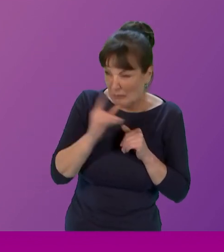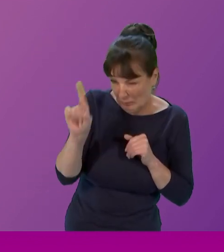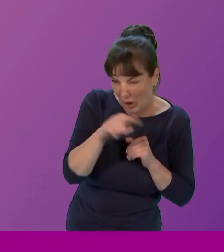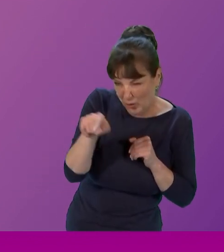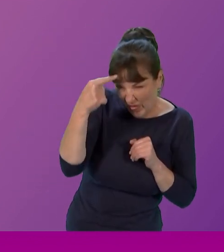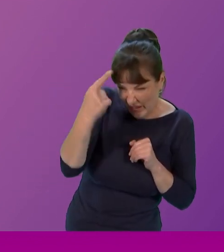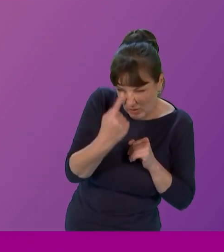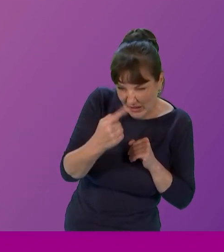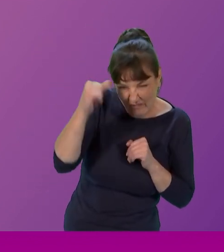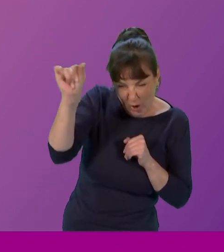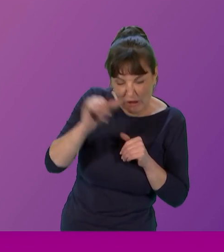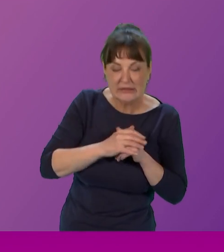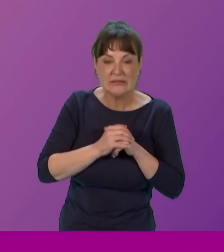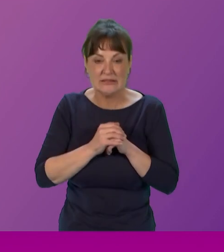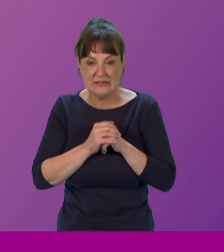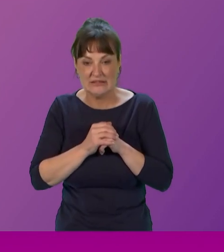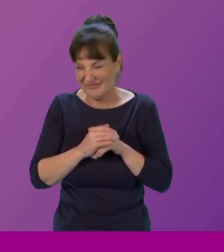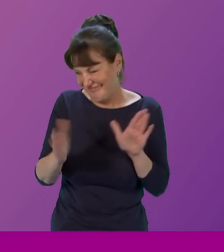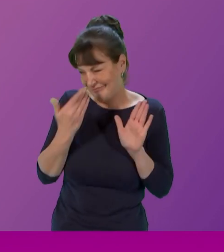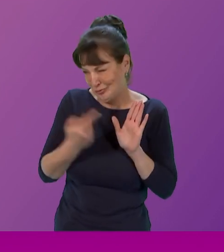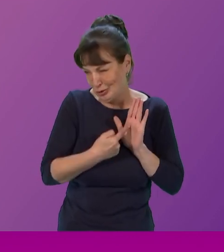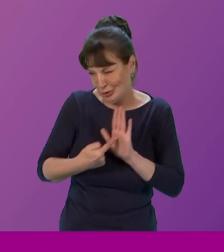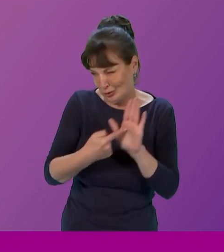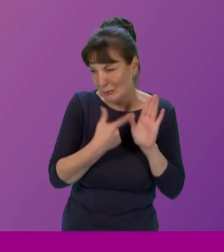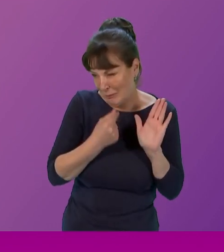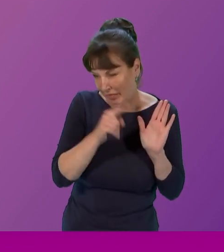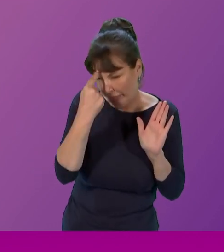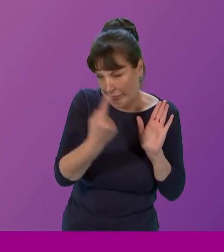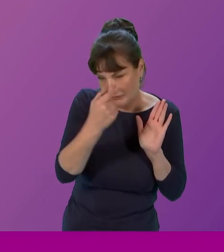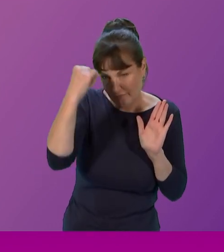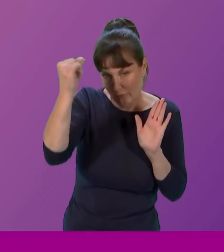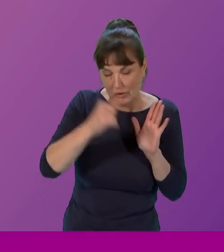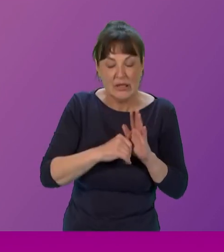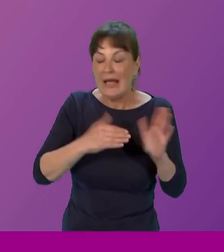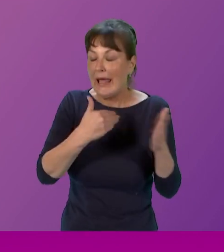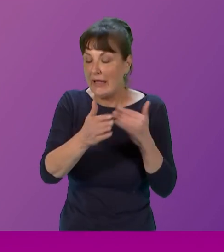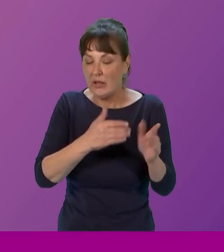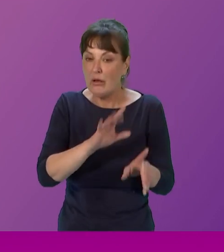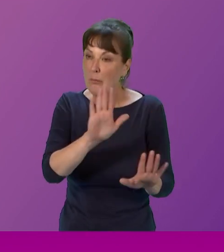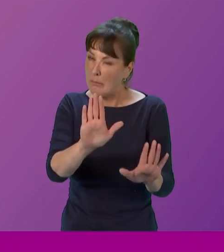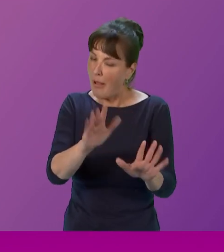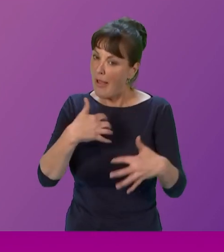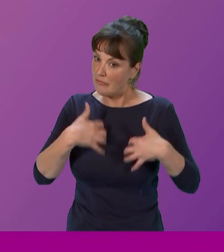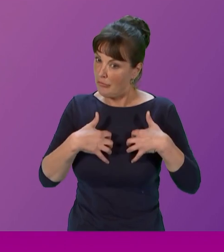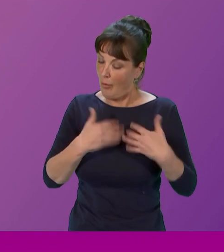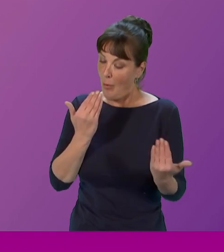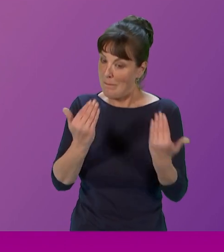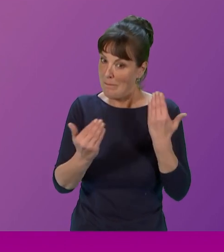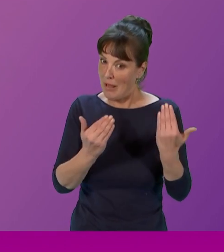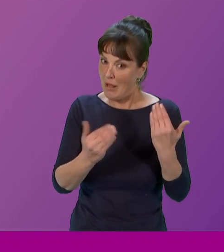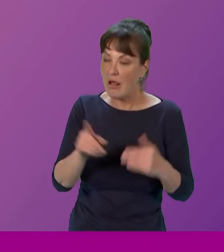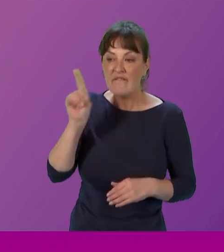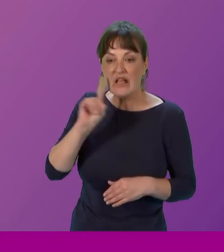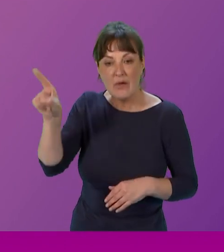Tells you a lot about men there, doesn't it, sweetheart? All the male specialists, all the female consultants are Janet, Lorna, Louise,